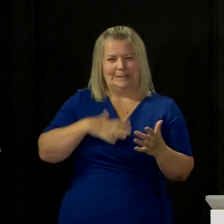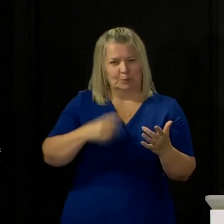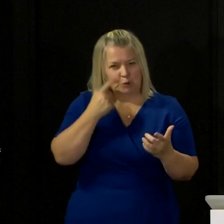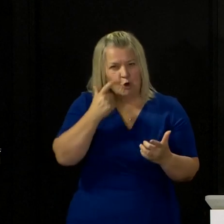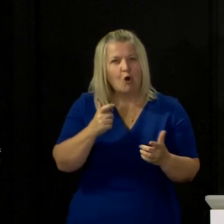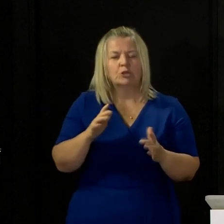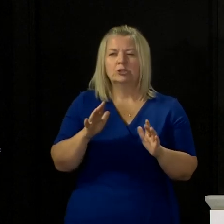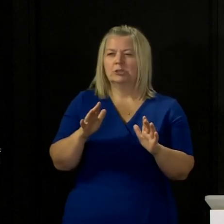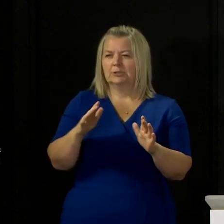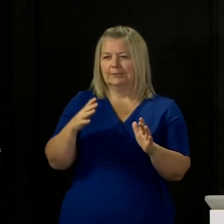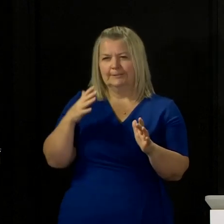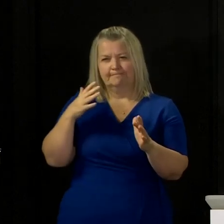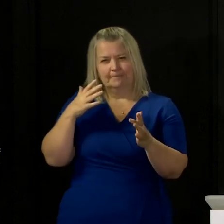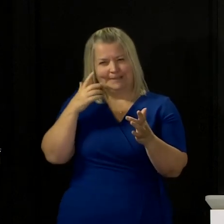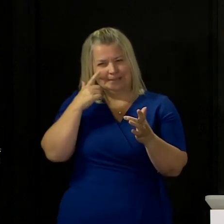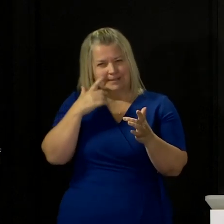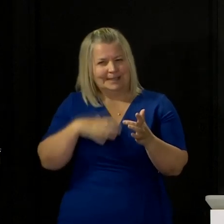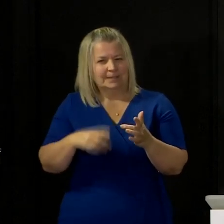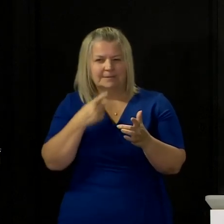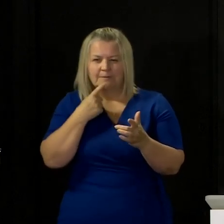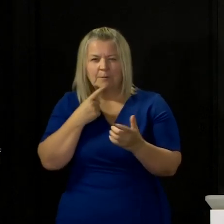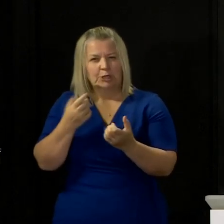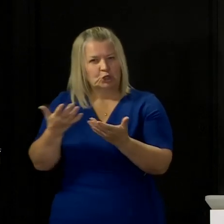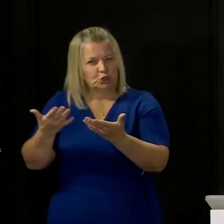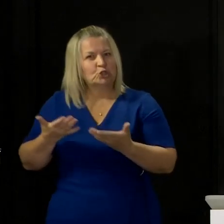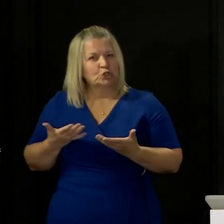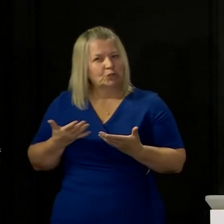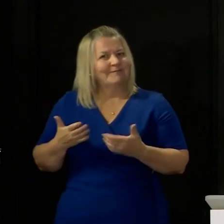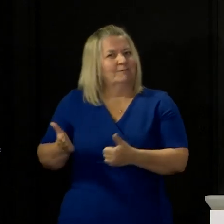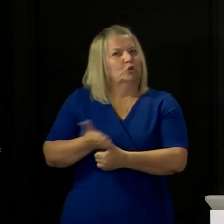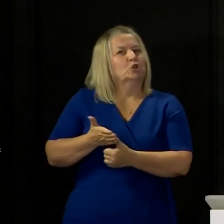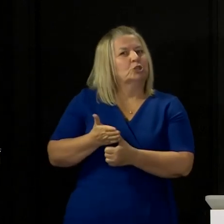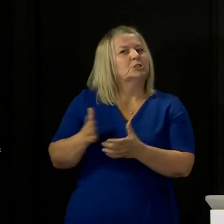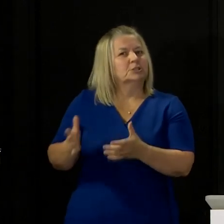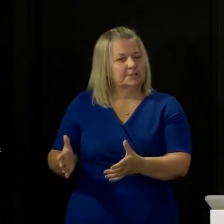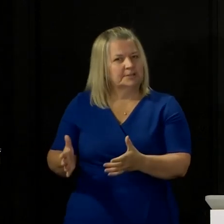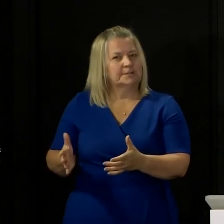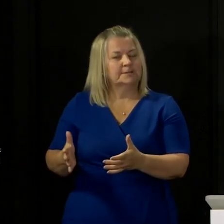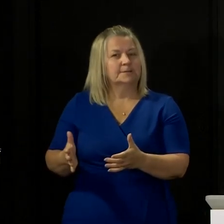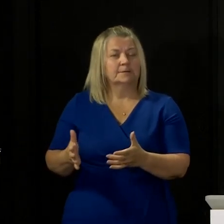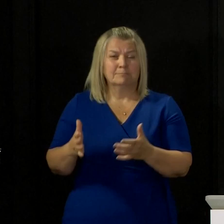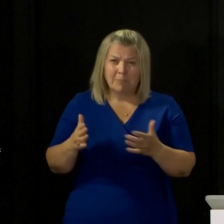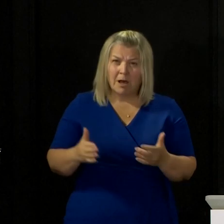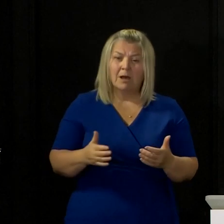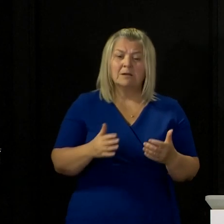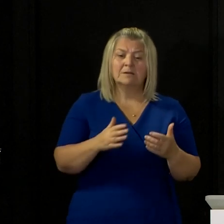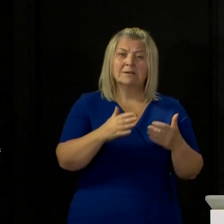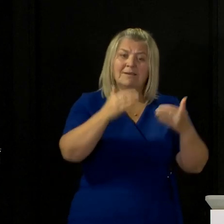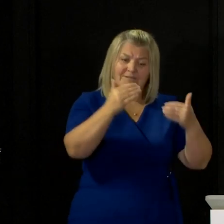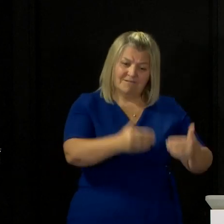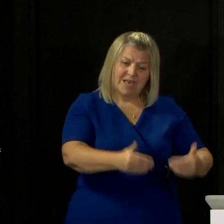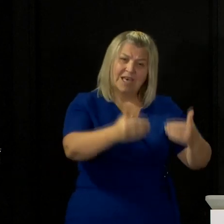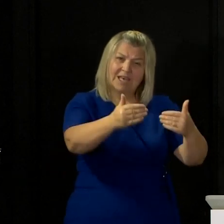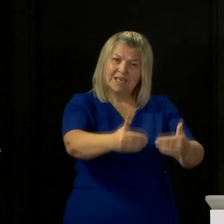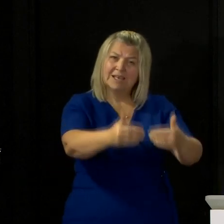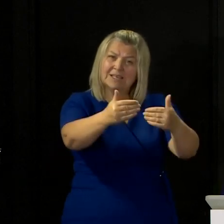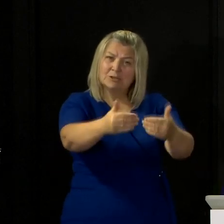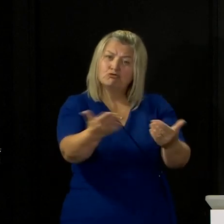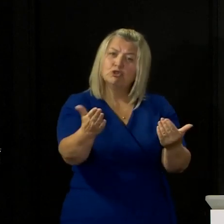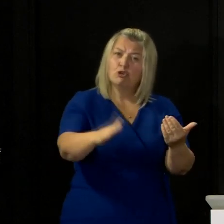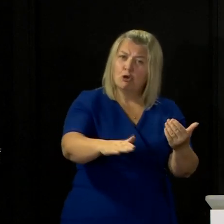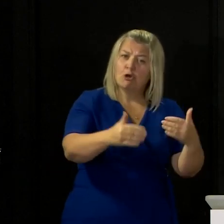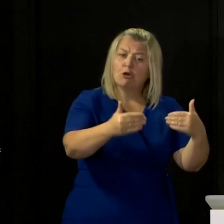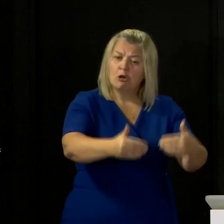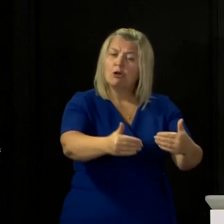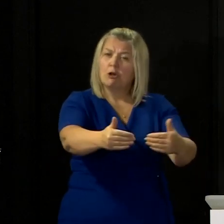to all of this. But the other side of that is we will make these changes as quickly as possible for all sorts of reasons,